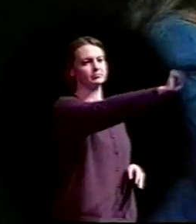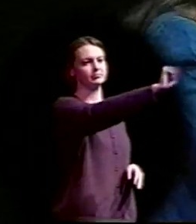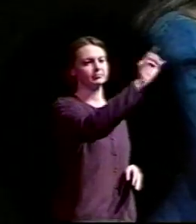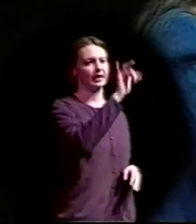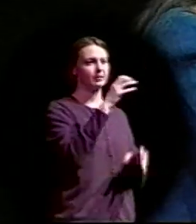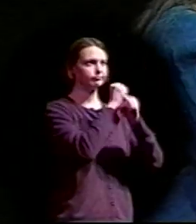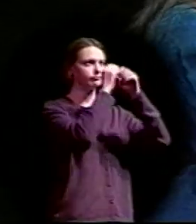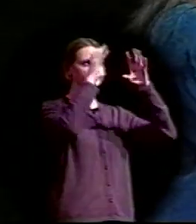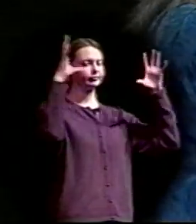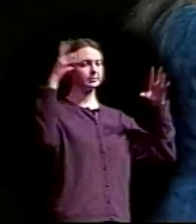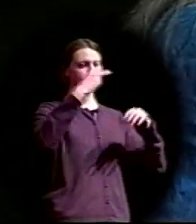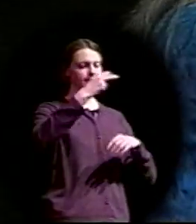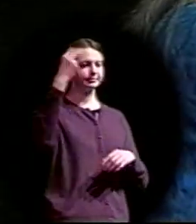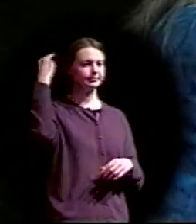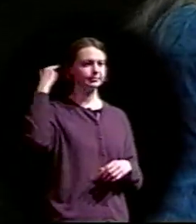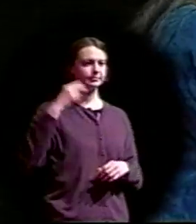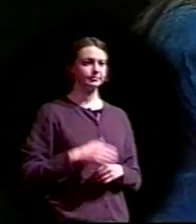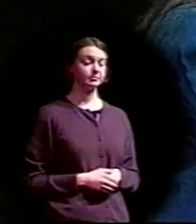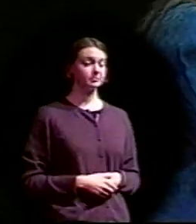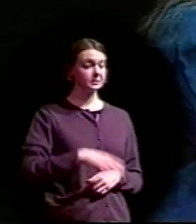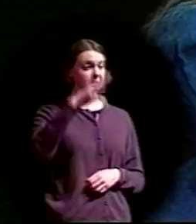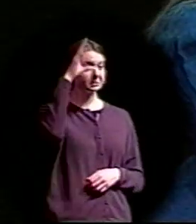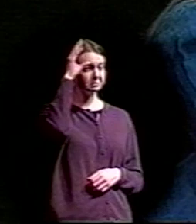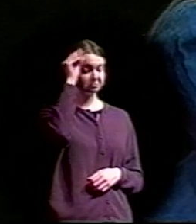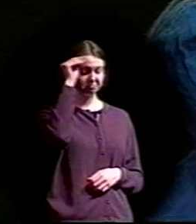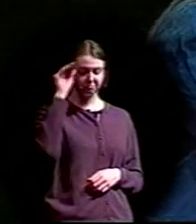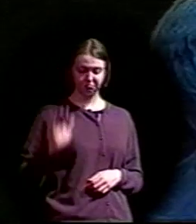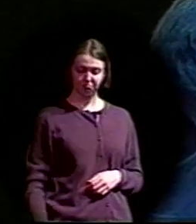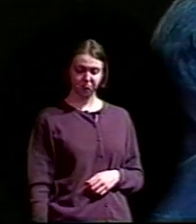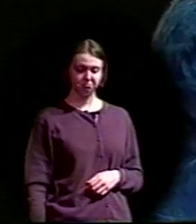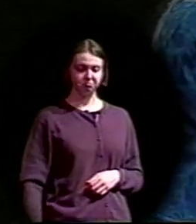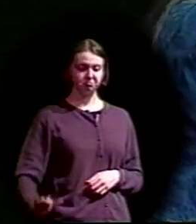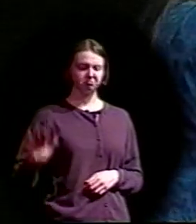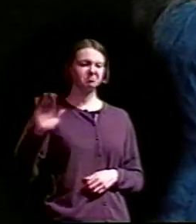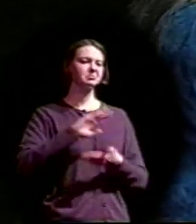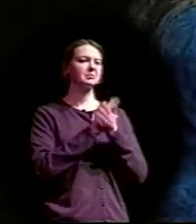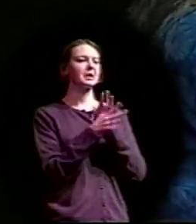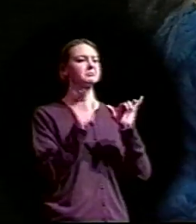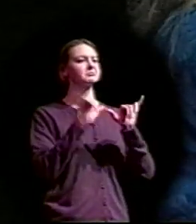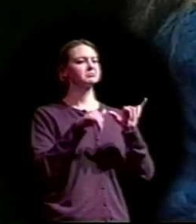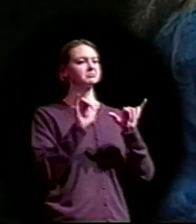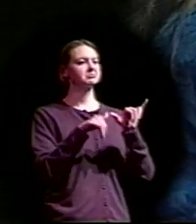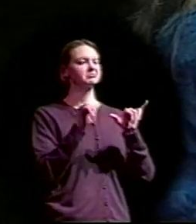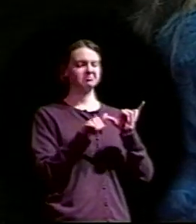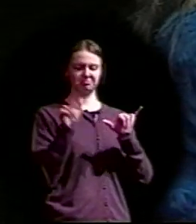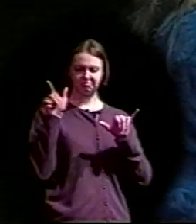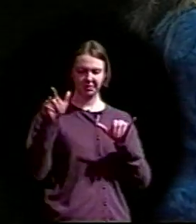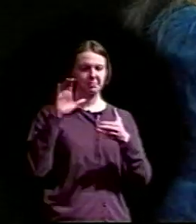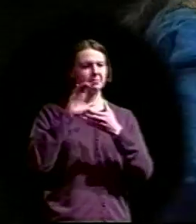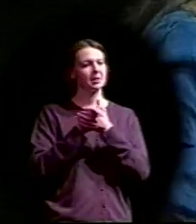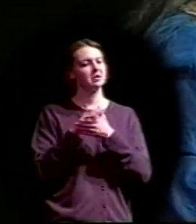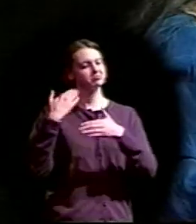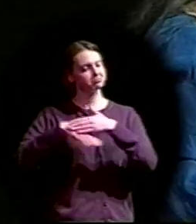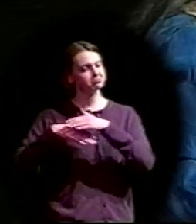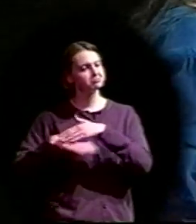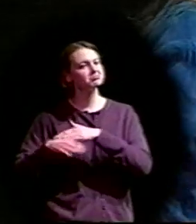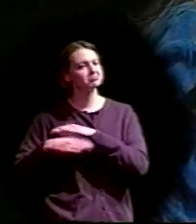Winans grew up. He became an engineer. He married and he had children. And little Minnie became a